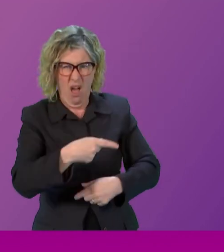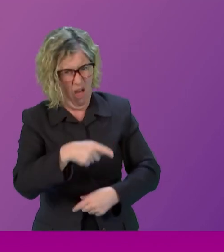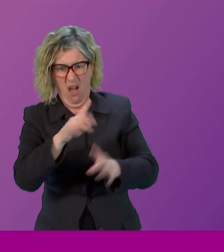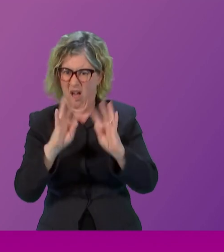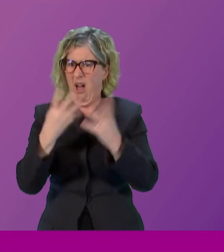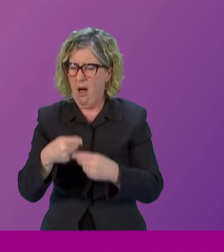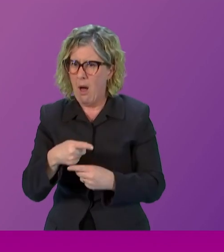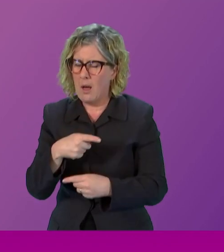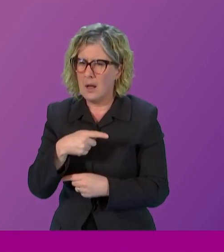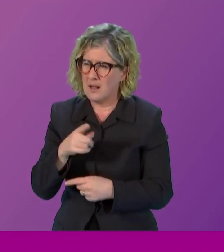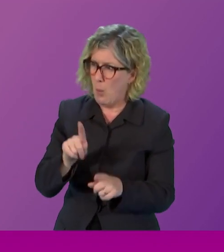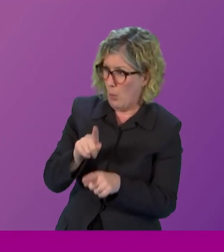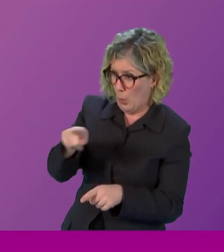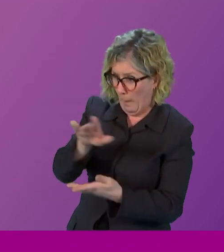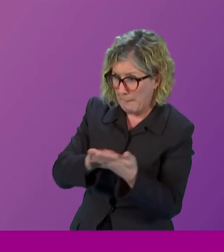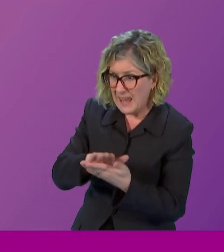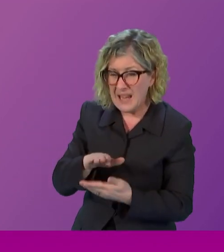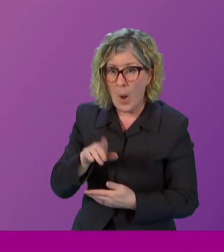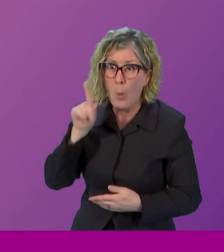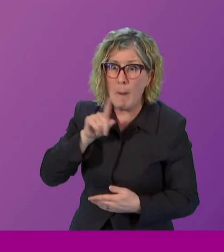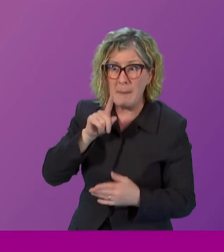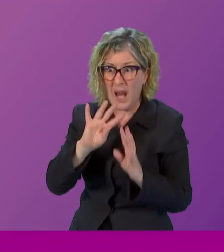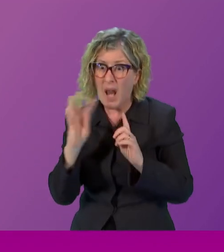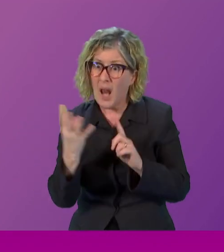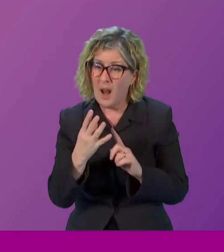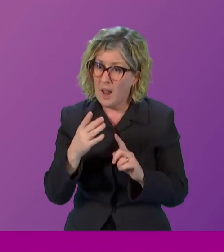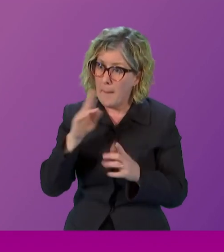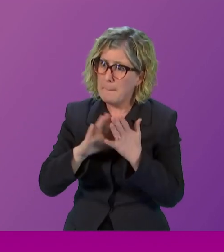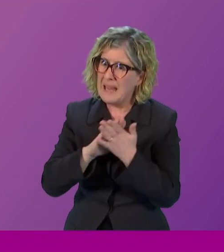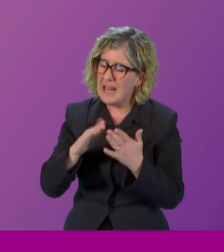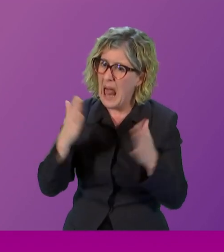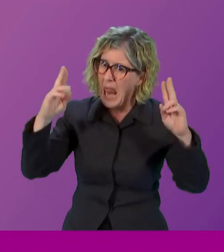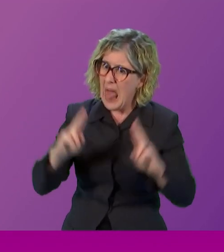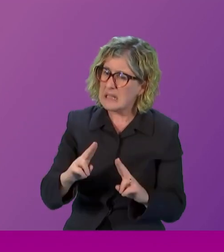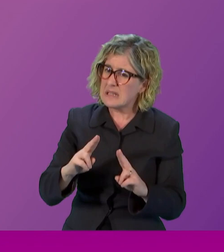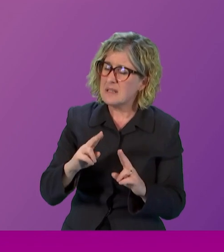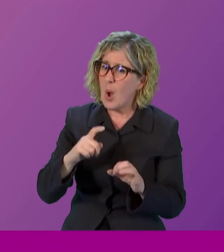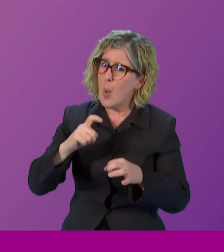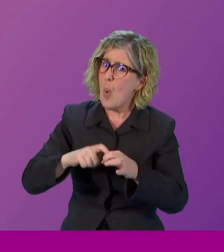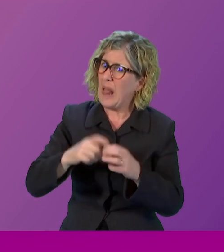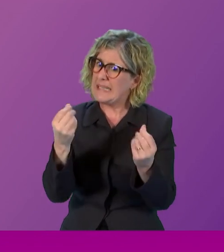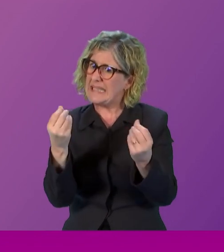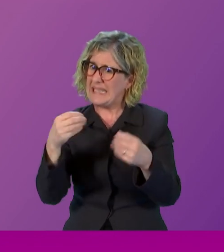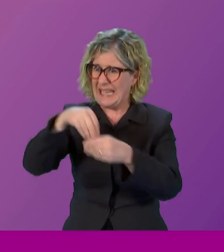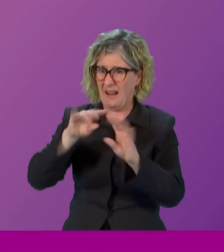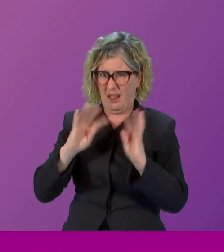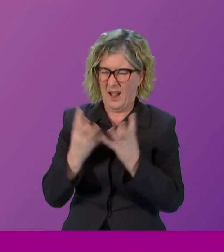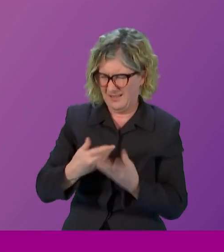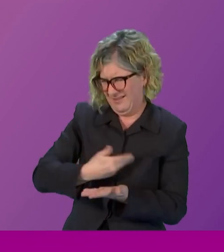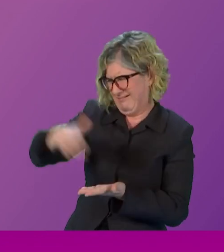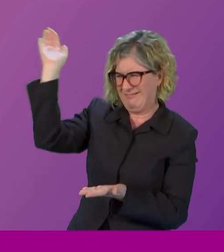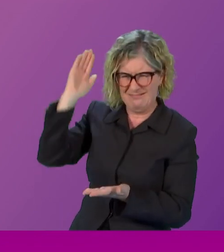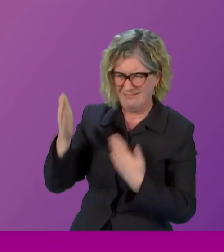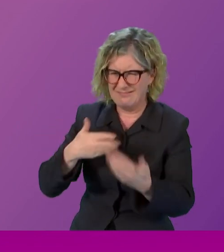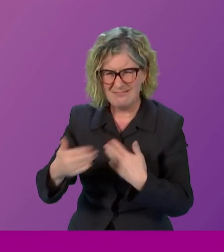reduces the quality of that cabinet I've told this story before even at these events when I first appointed a gender